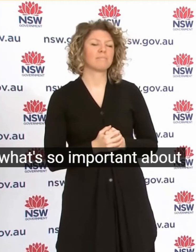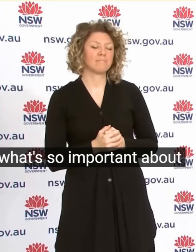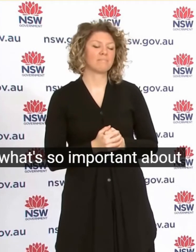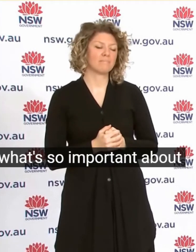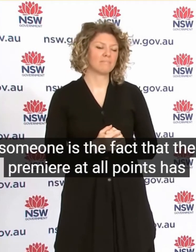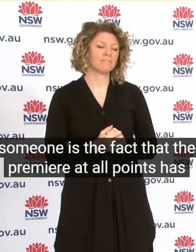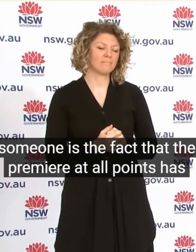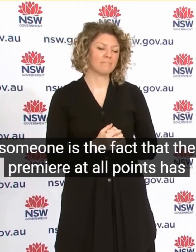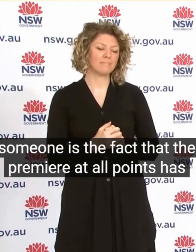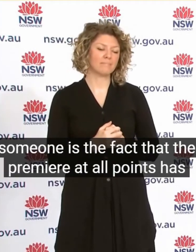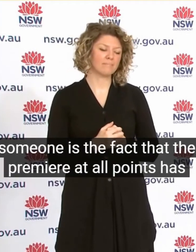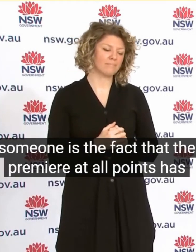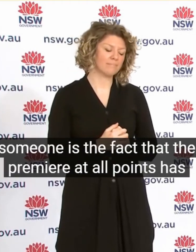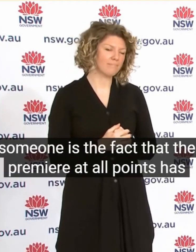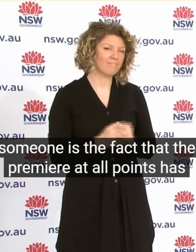Followed